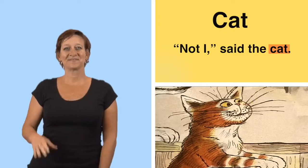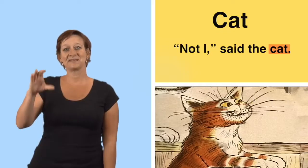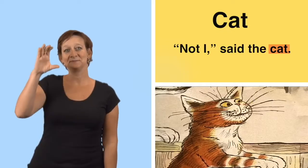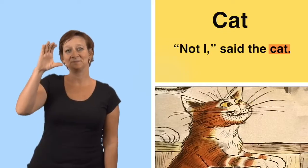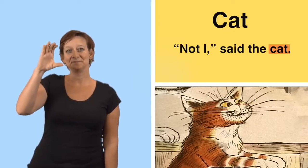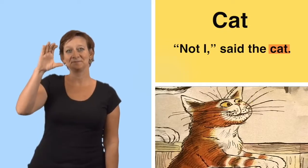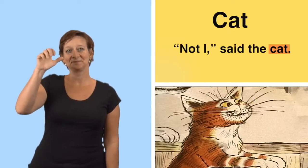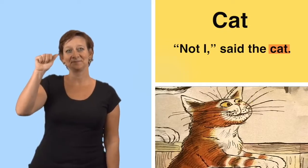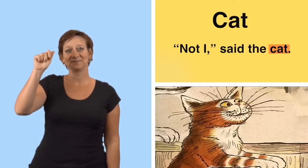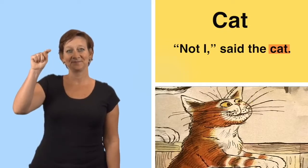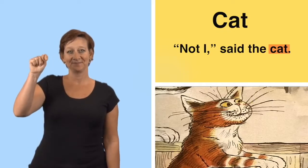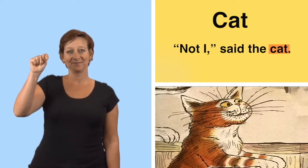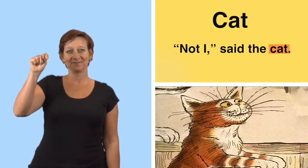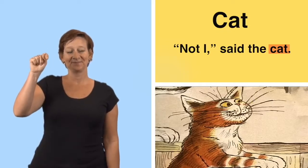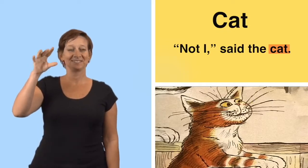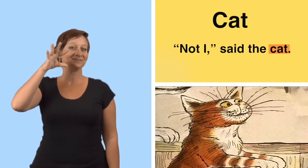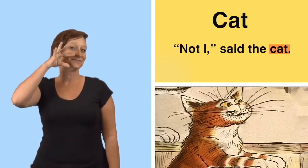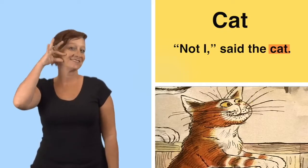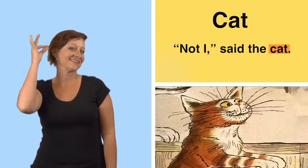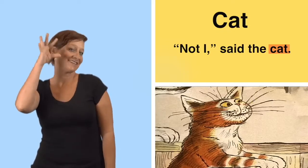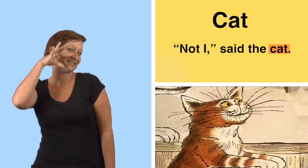cat, cat